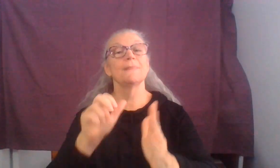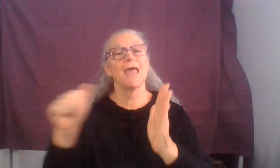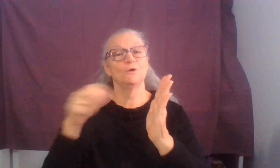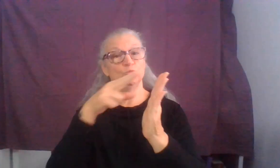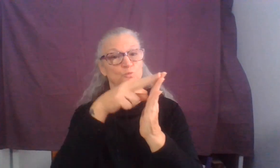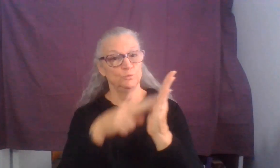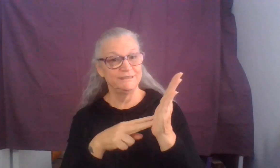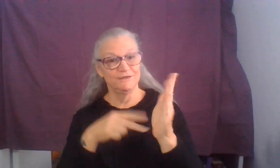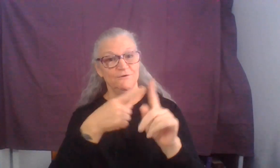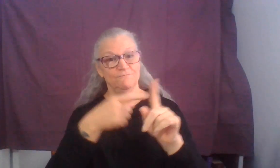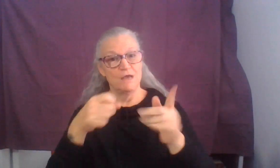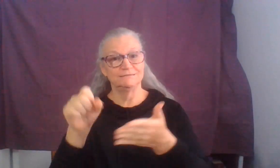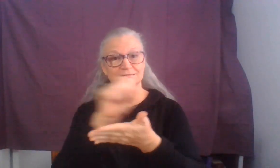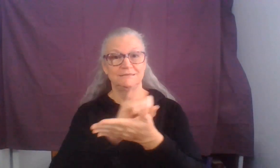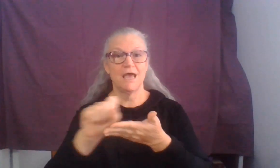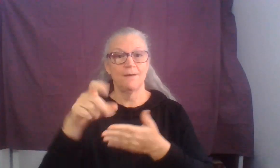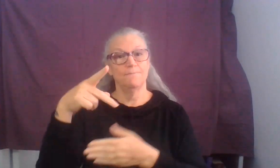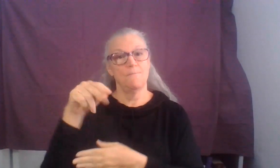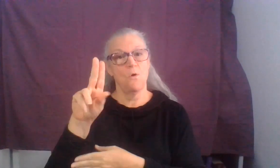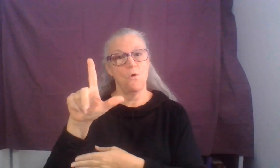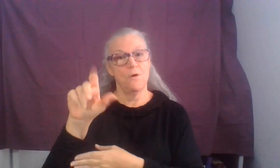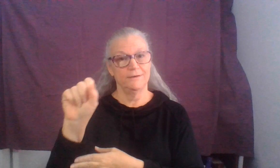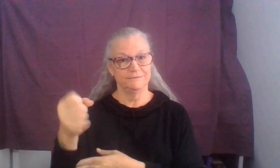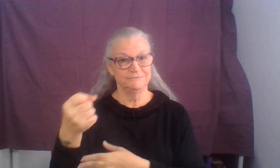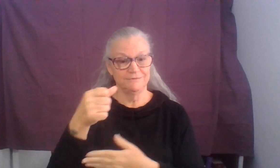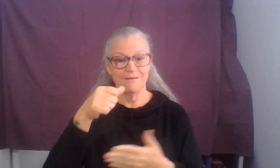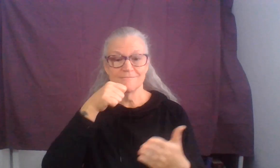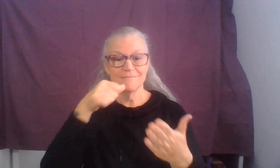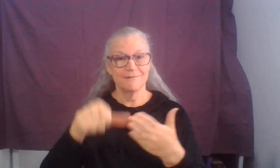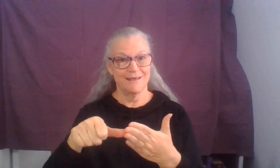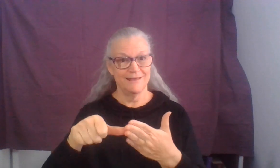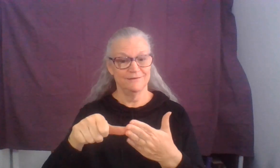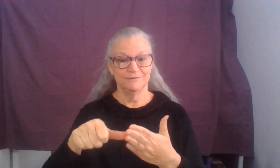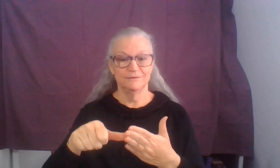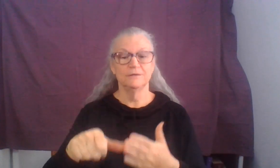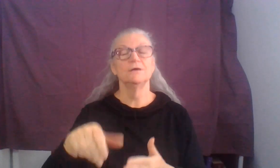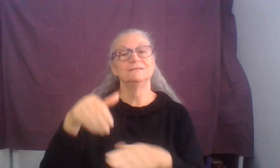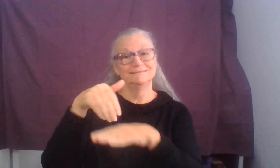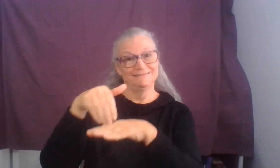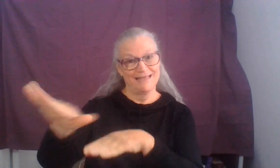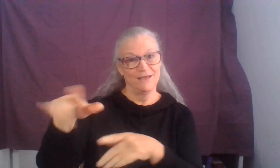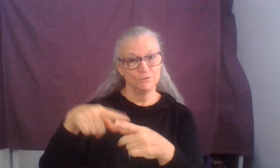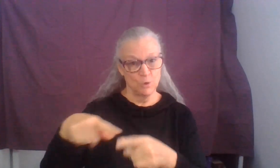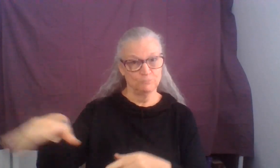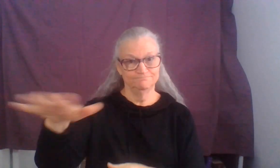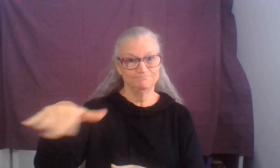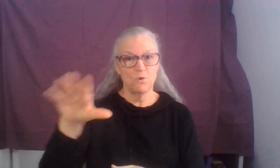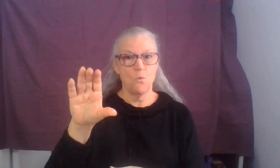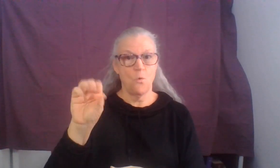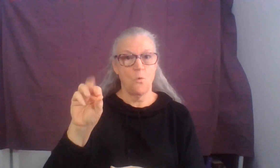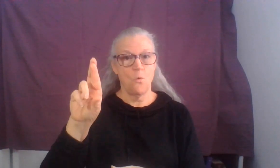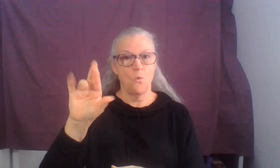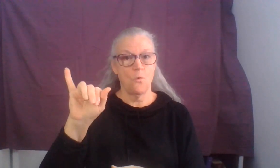A reading from the first letter of St. Paul to the Corinthians.